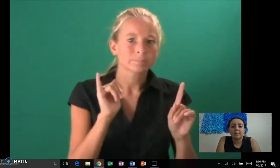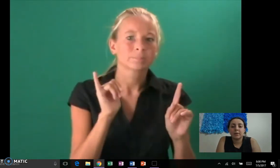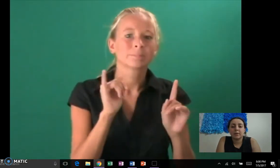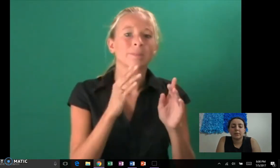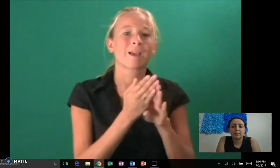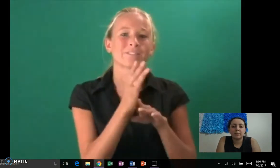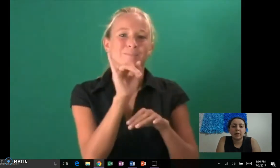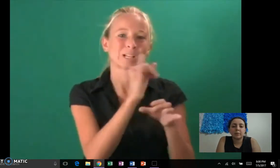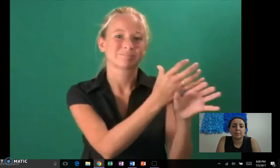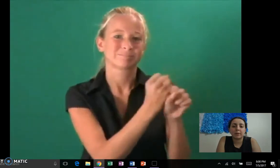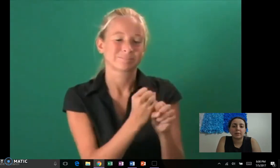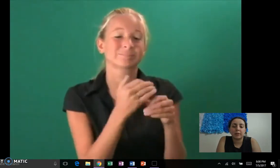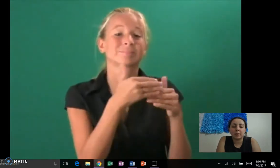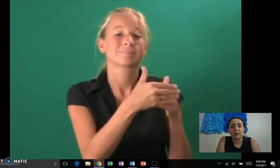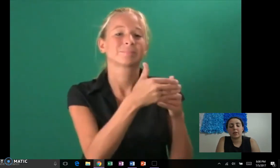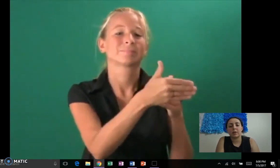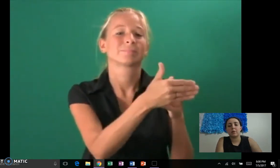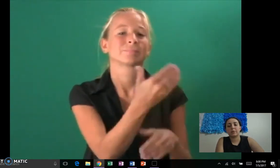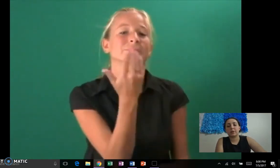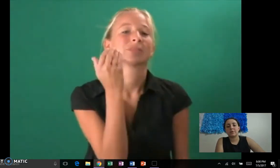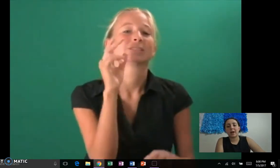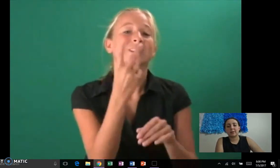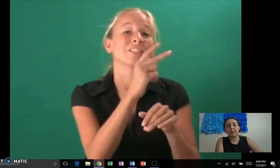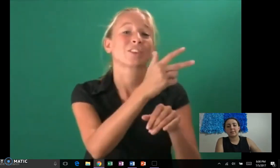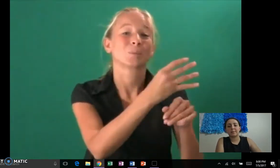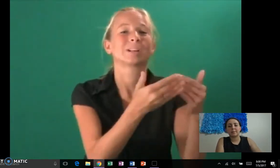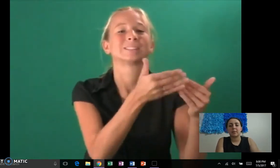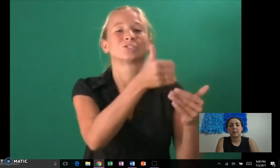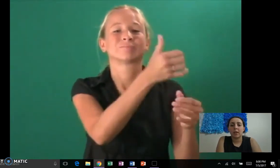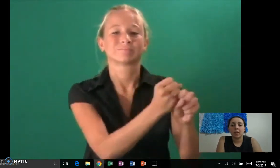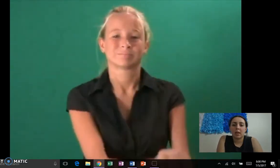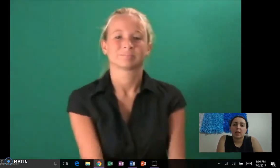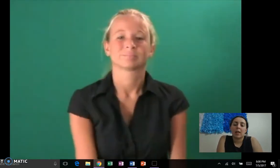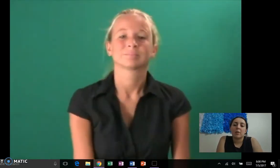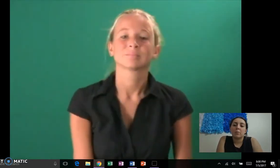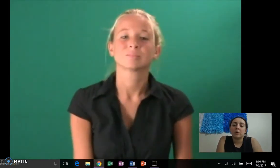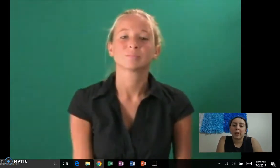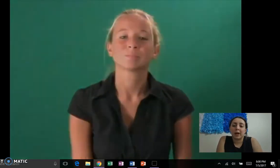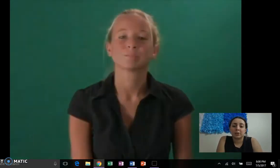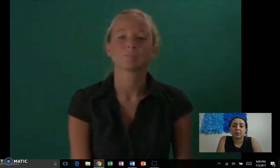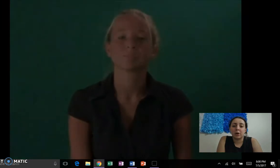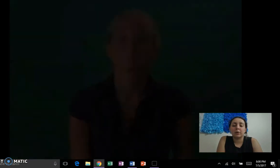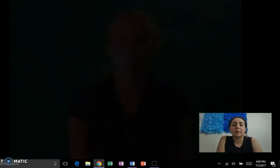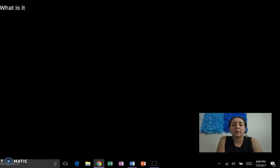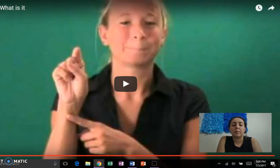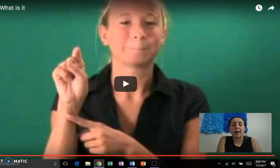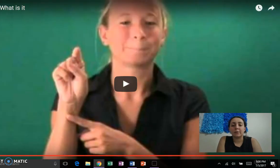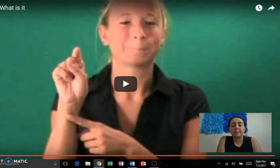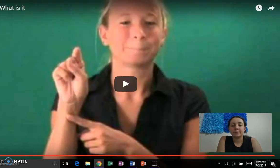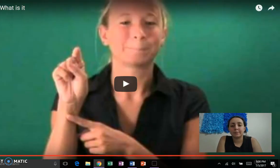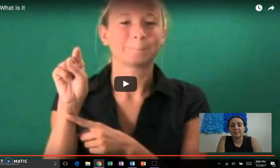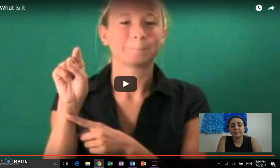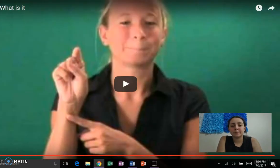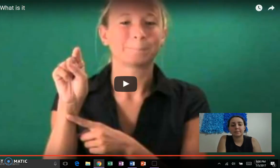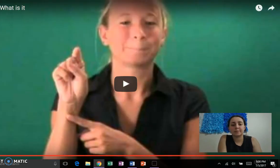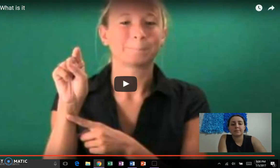But it's possible the person that knows they have contracted it won't actually know for a while.